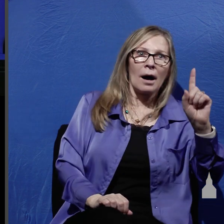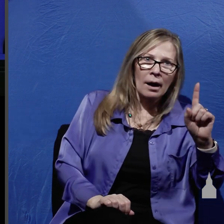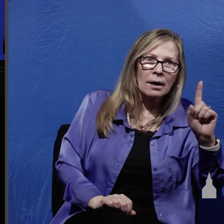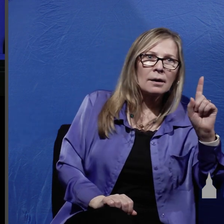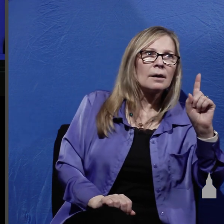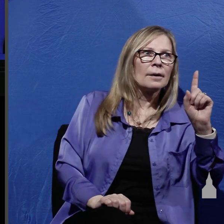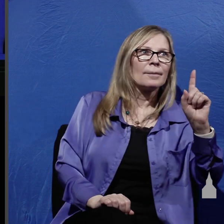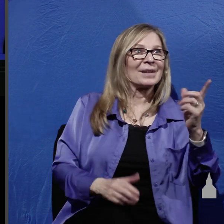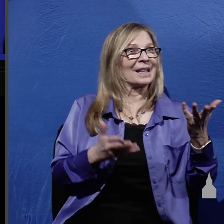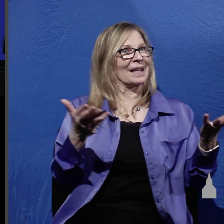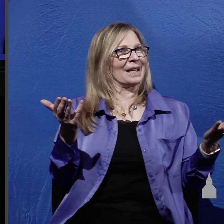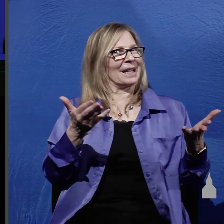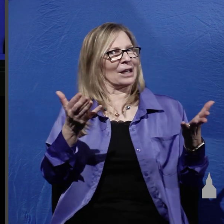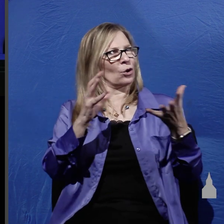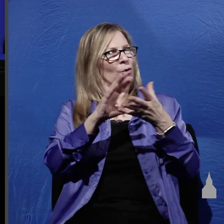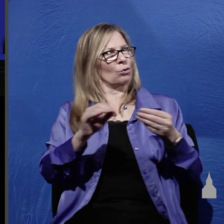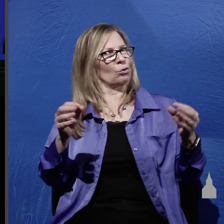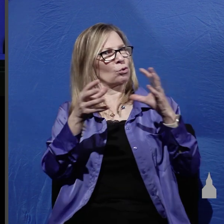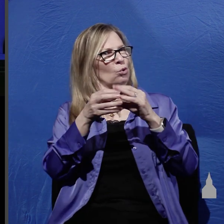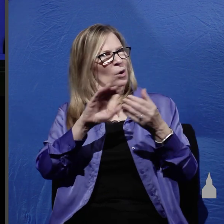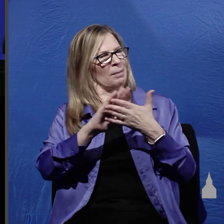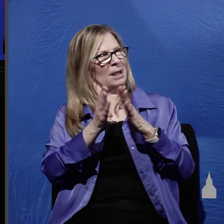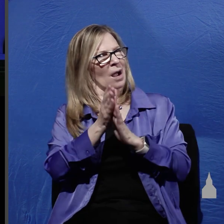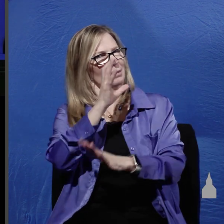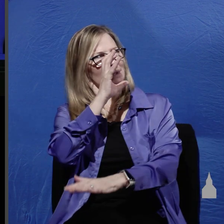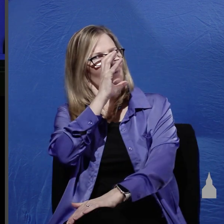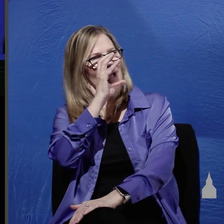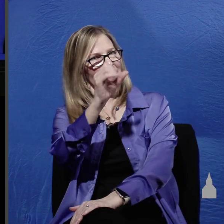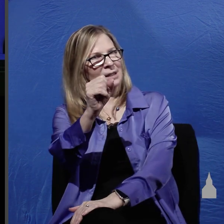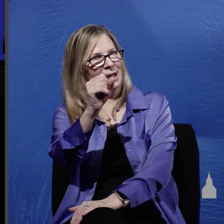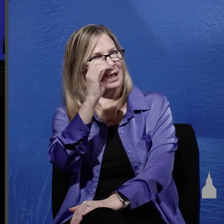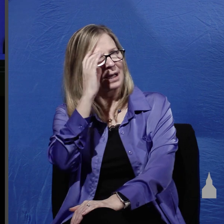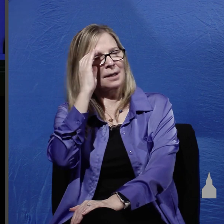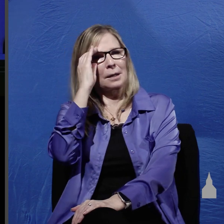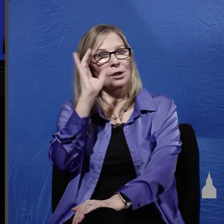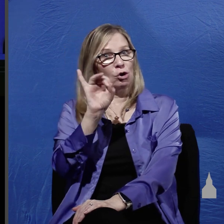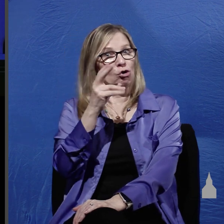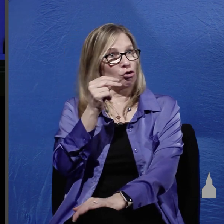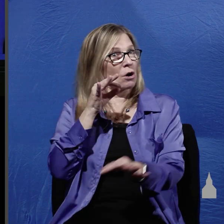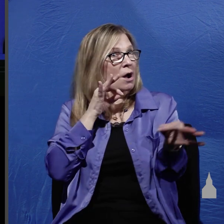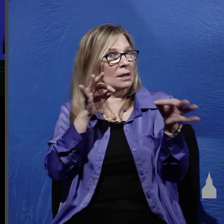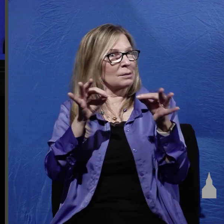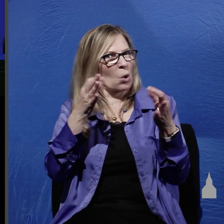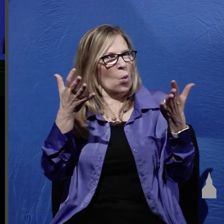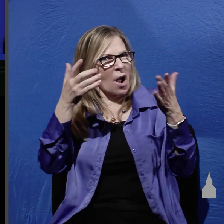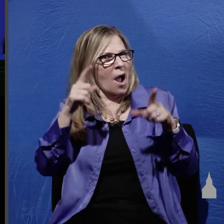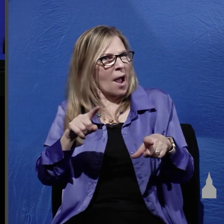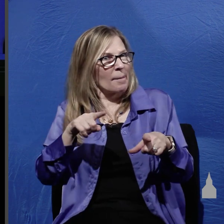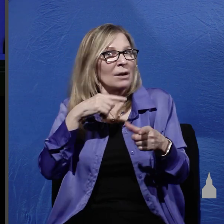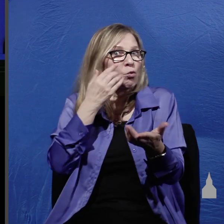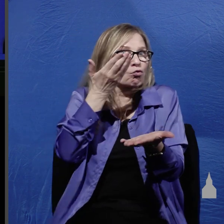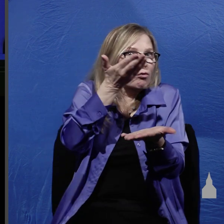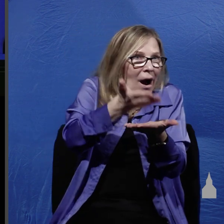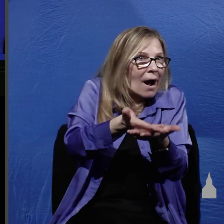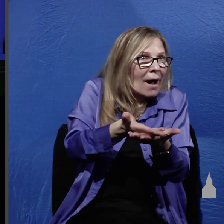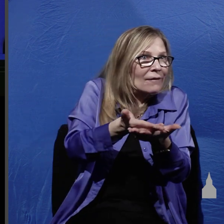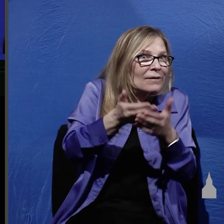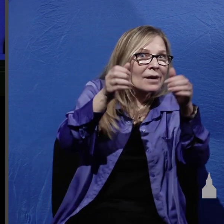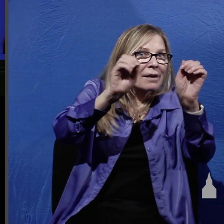folks where the story becomes fascinating because John tells us what happened when he reached the tomb verse